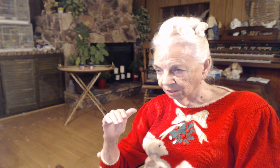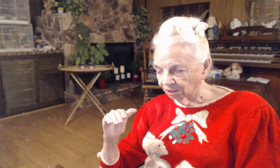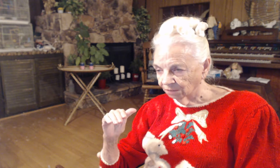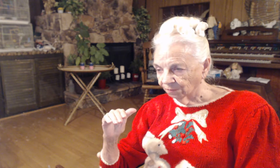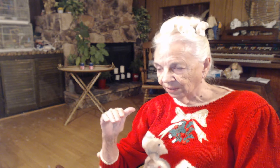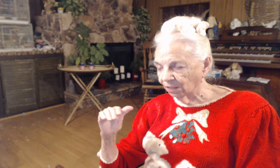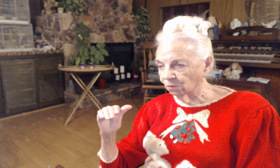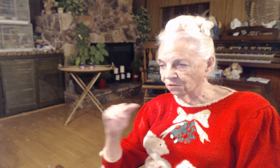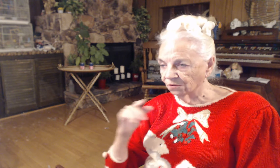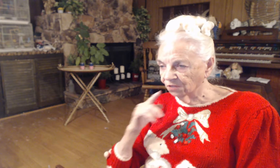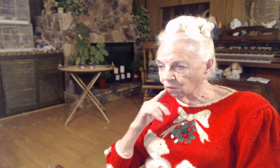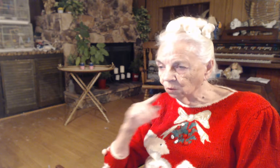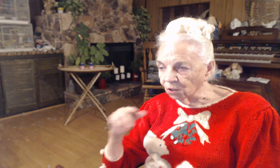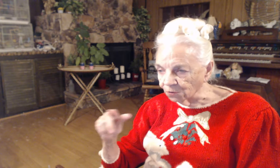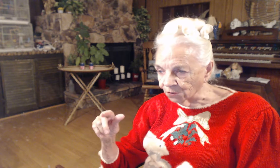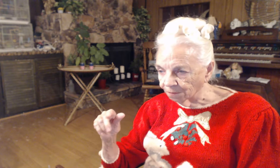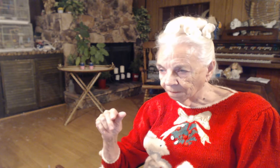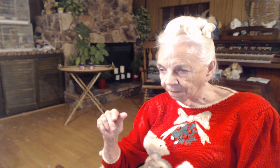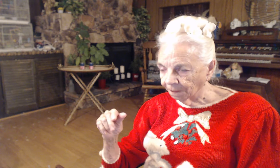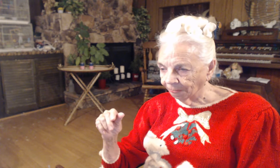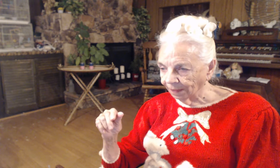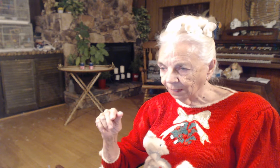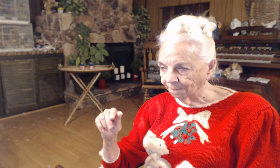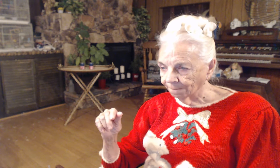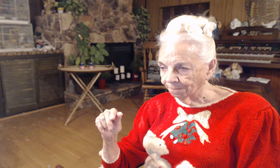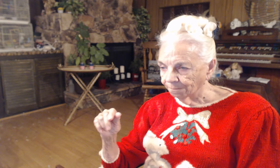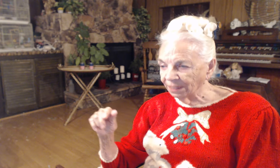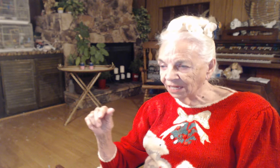He would say words. Be healed.